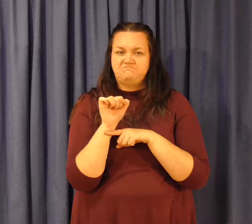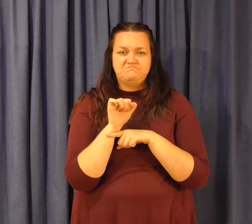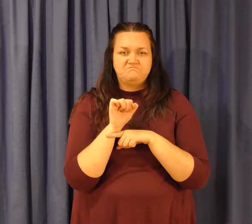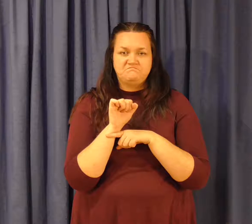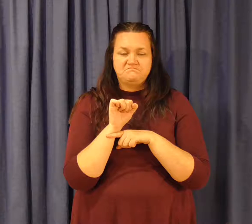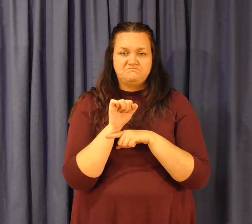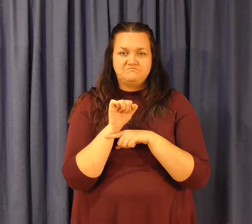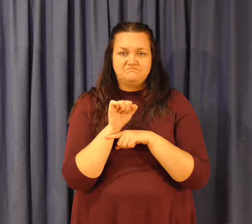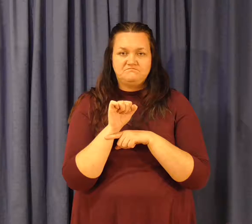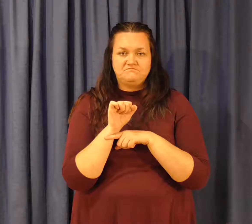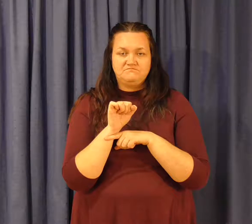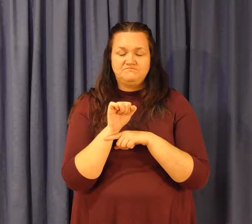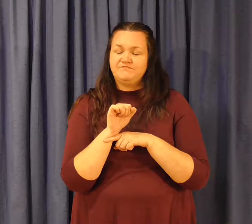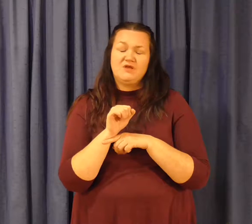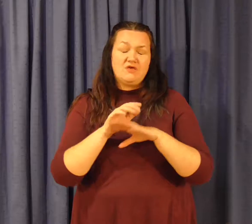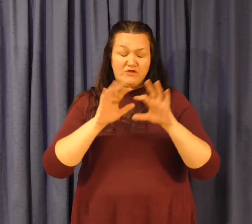Not a snowball's chance in hell, I'm afraid.